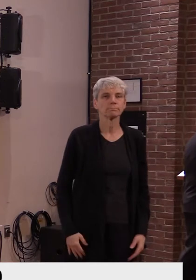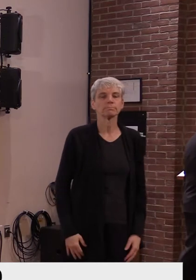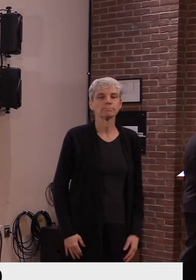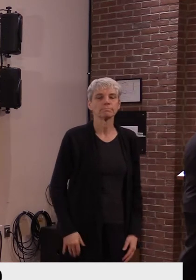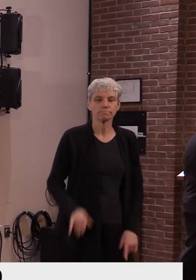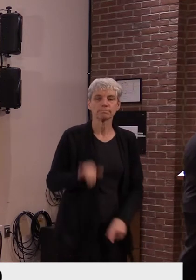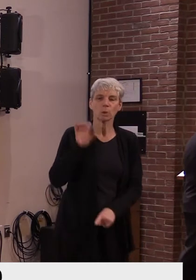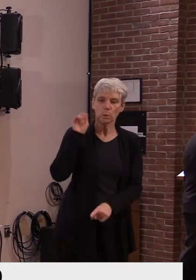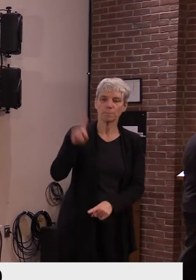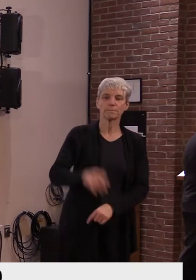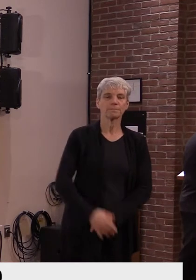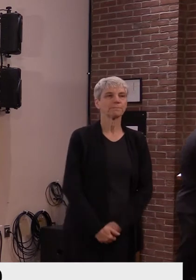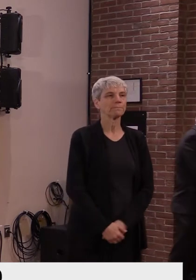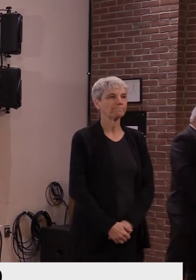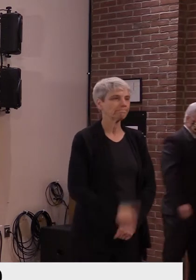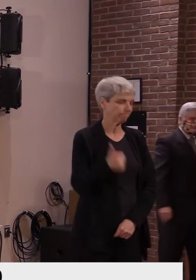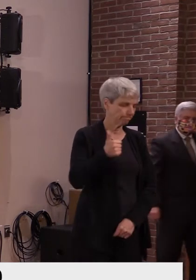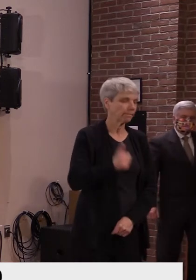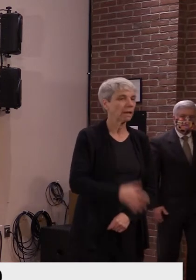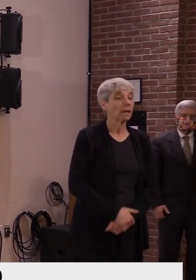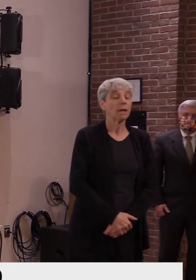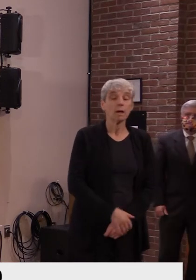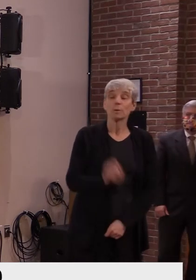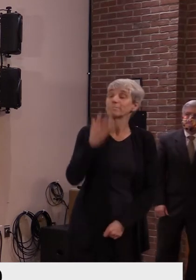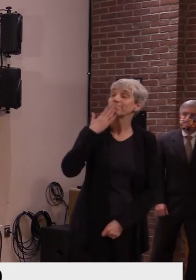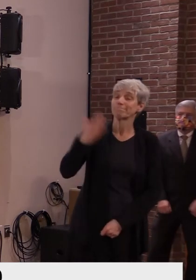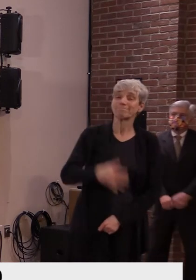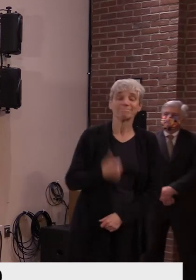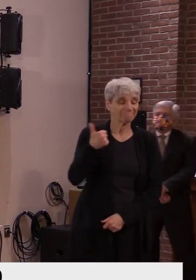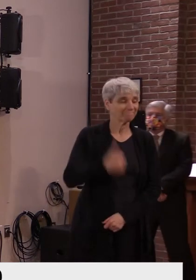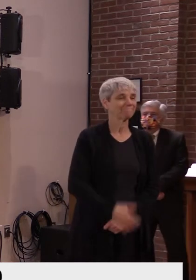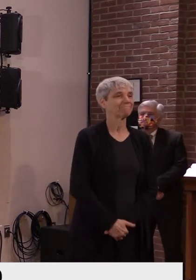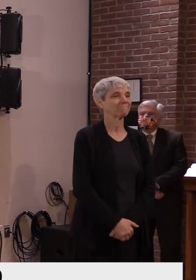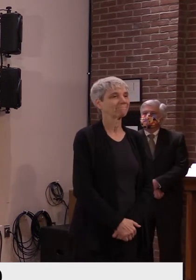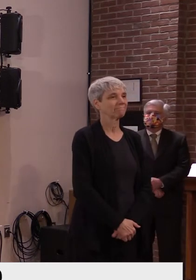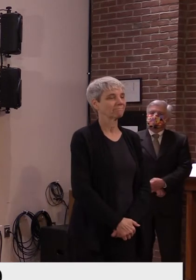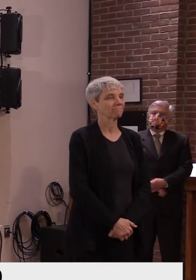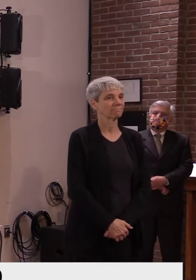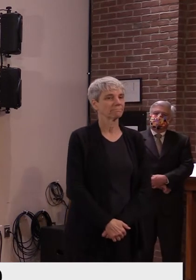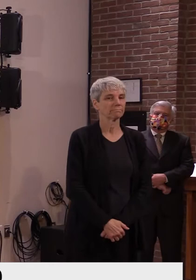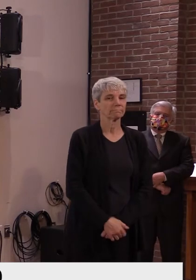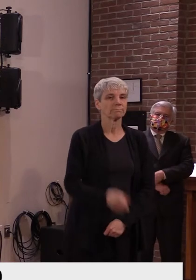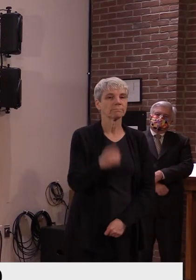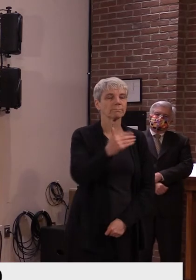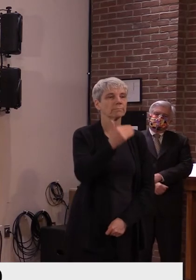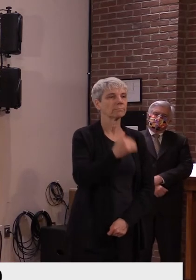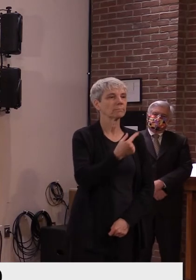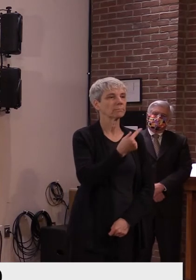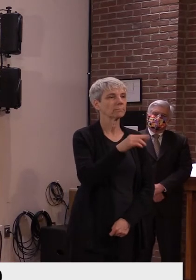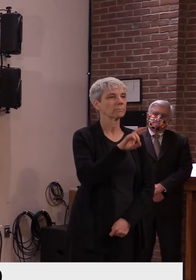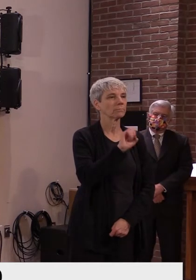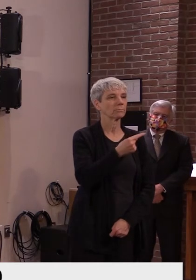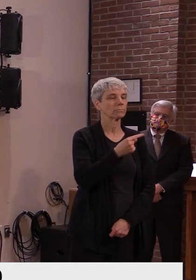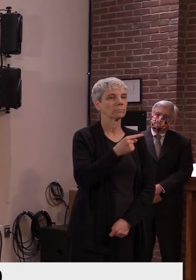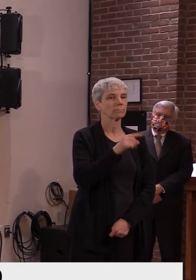Yeah. Okay. Cool. Okay. Thank you. Thank you. Greg, the county carrier.